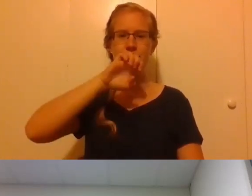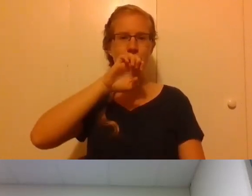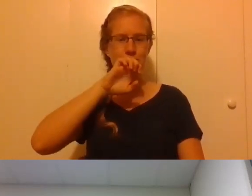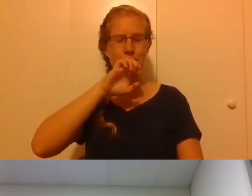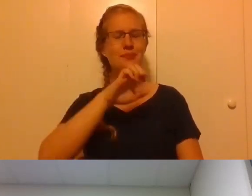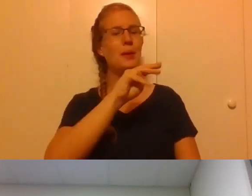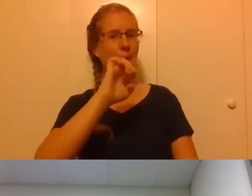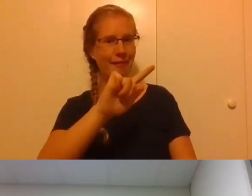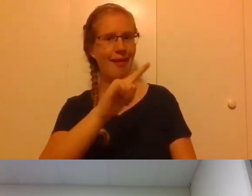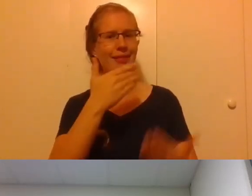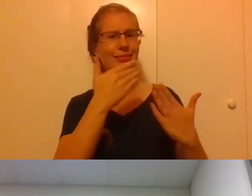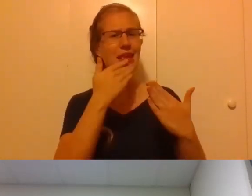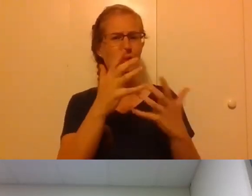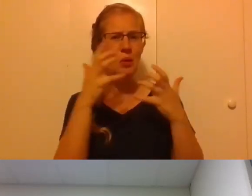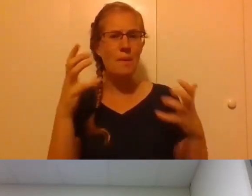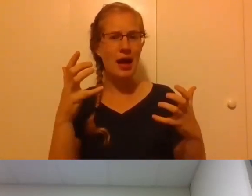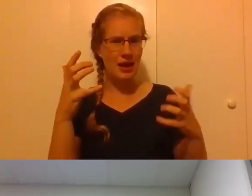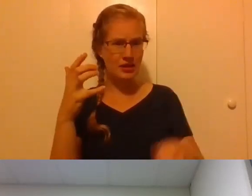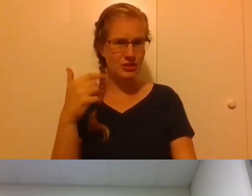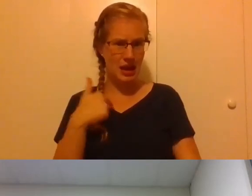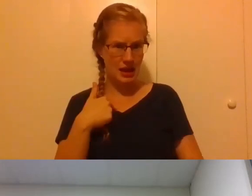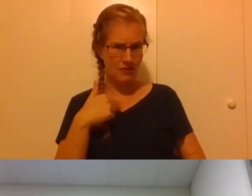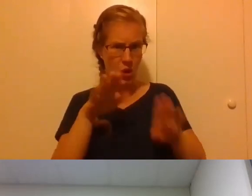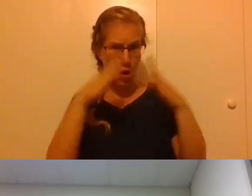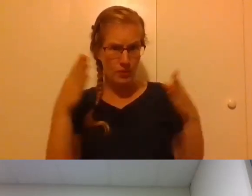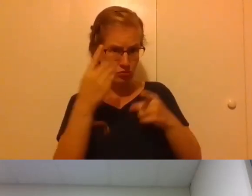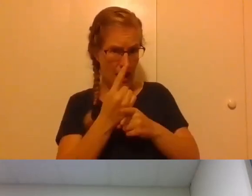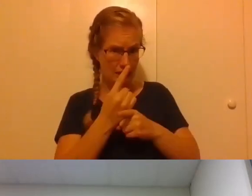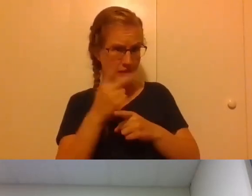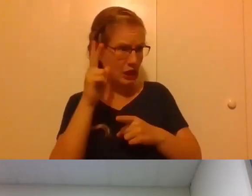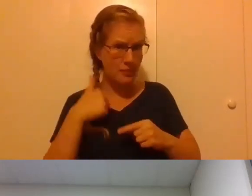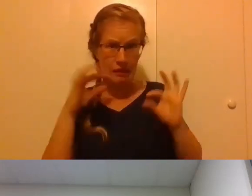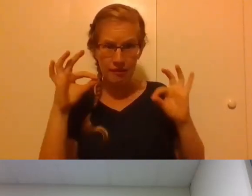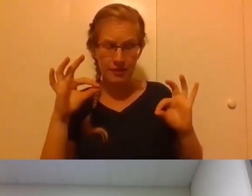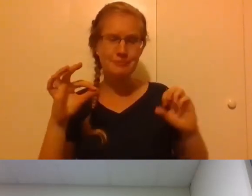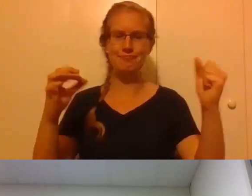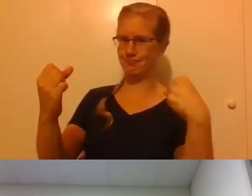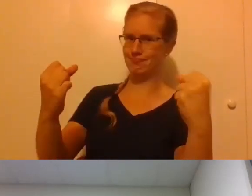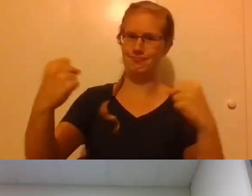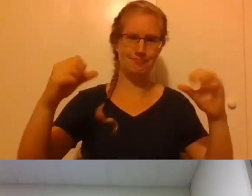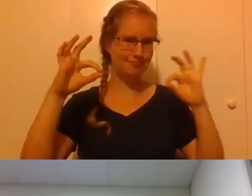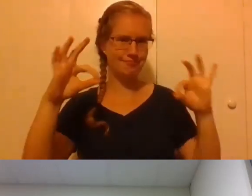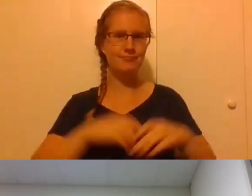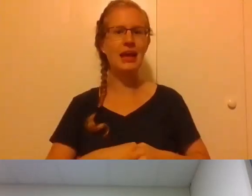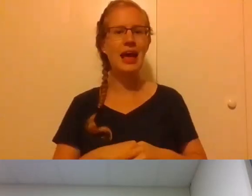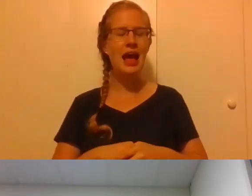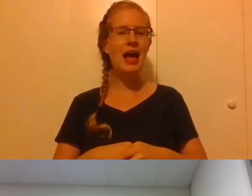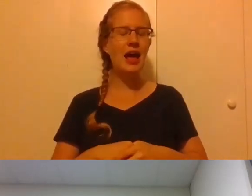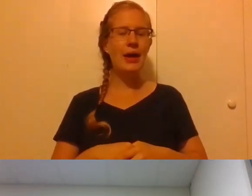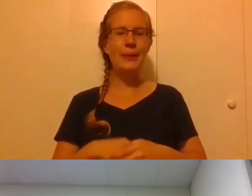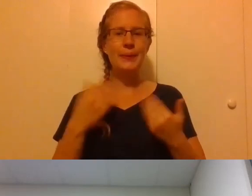Miguel, thank you so very much. Have I opened up the thing properly? Can you all hear me? Yeah, I can see you.